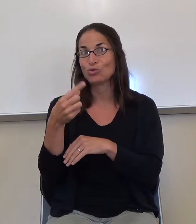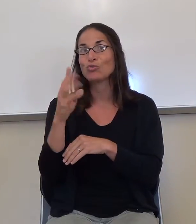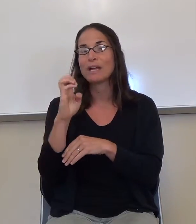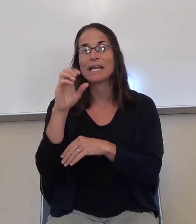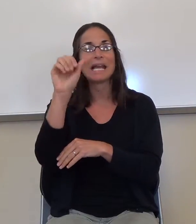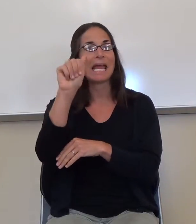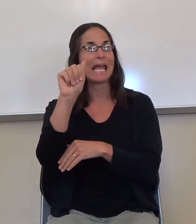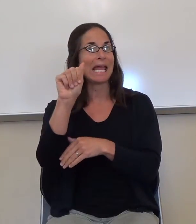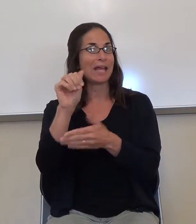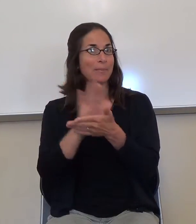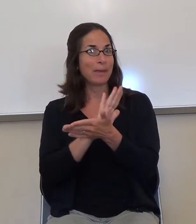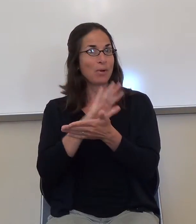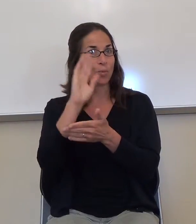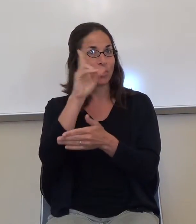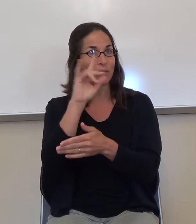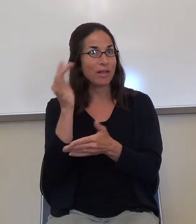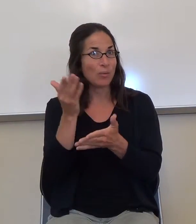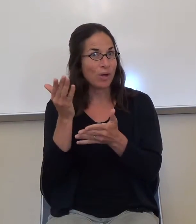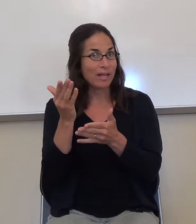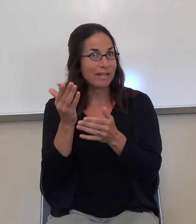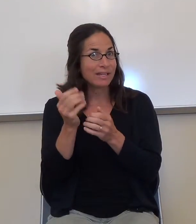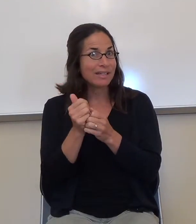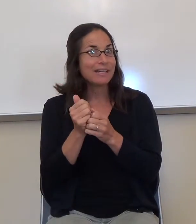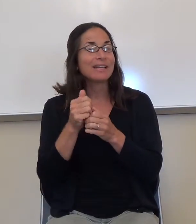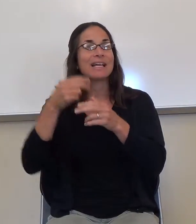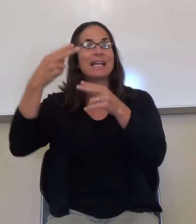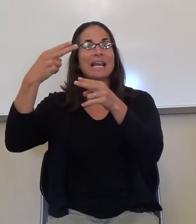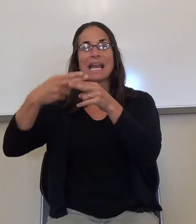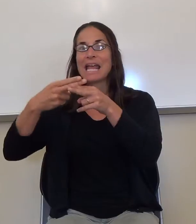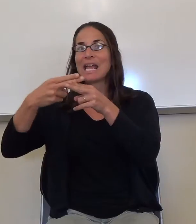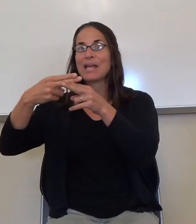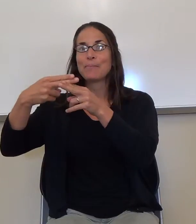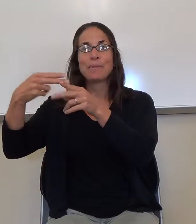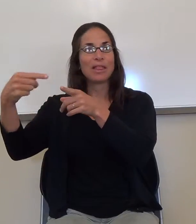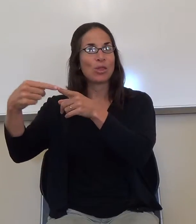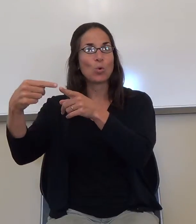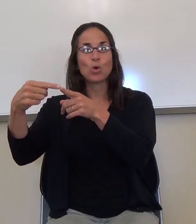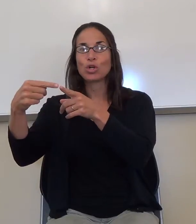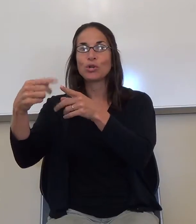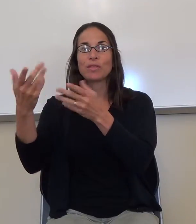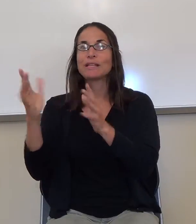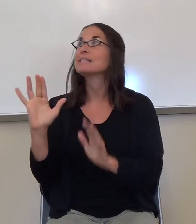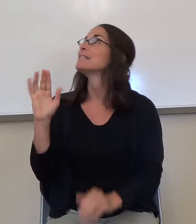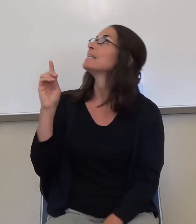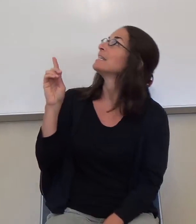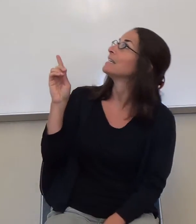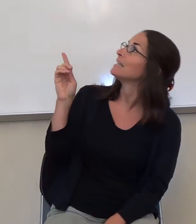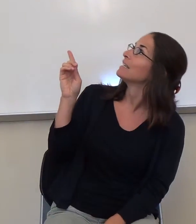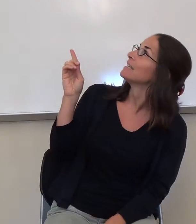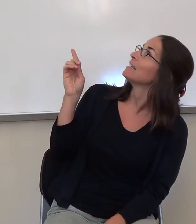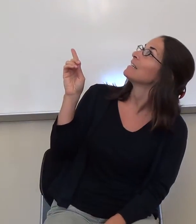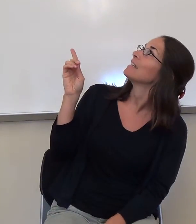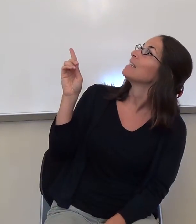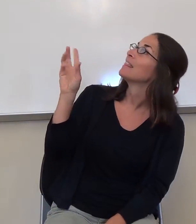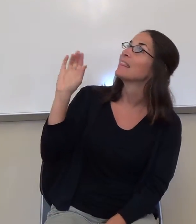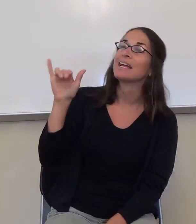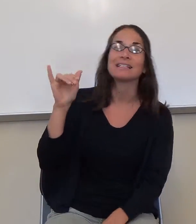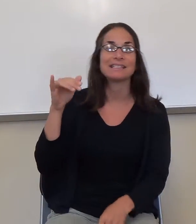like? Just the name, just the name and the volume. An A paper on this would have looked like this. Why, now